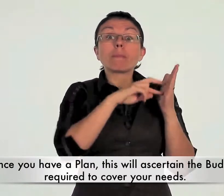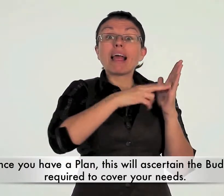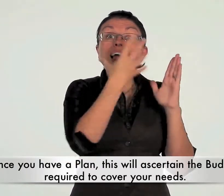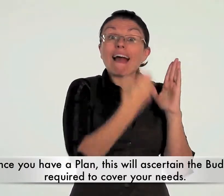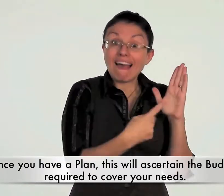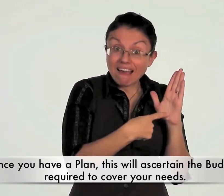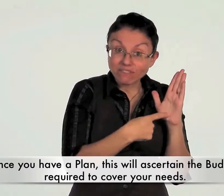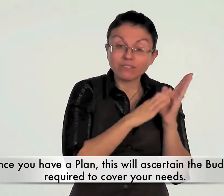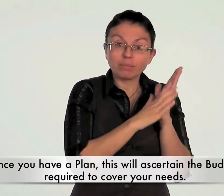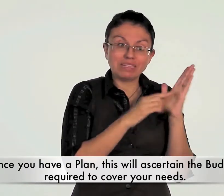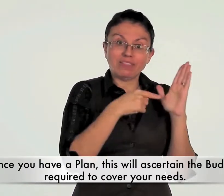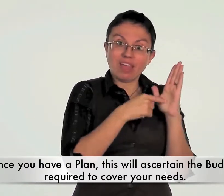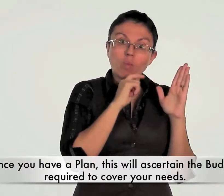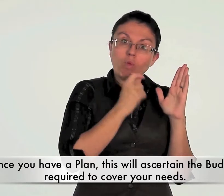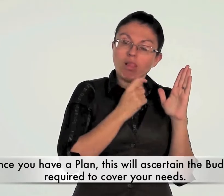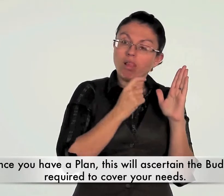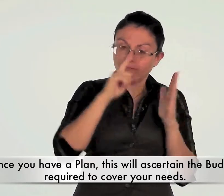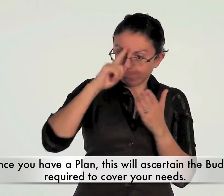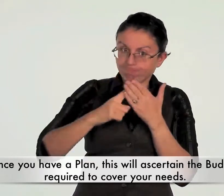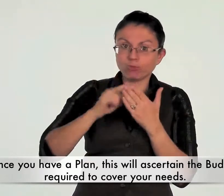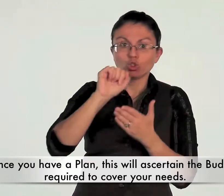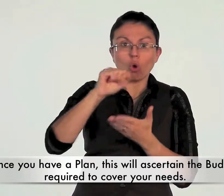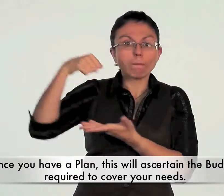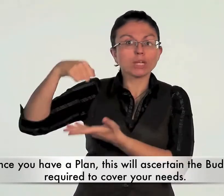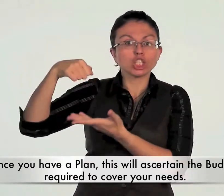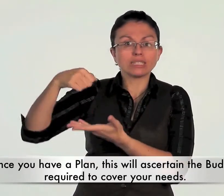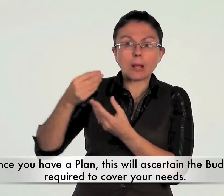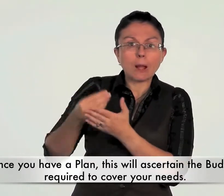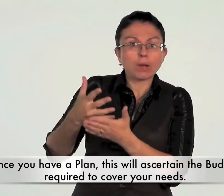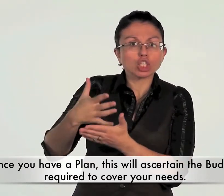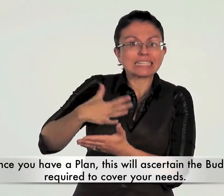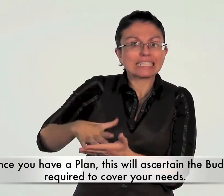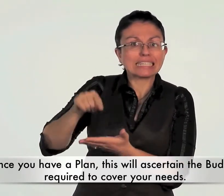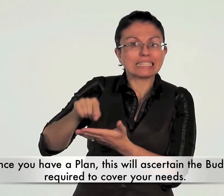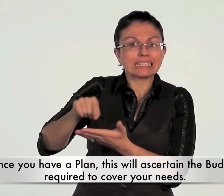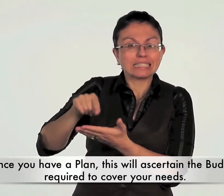Once you have a plan, this will ascertain the budget required to cover your needs.